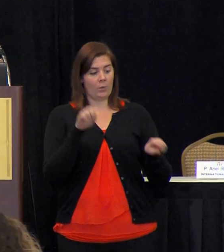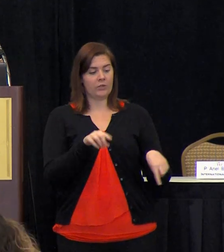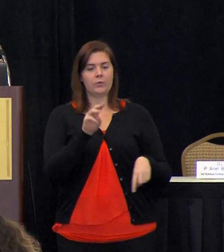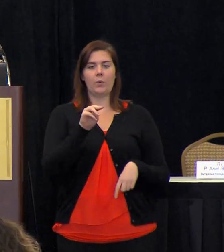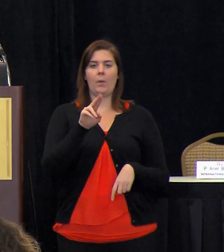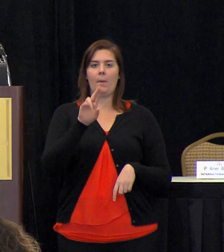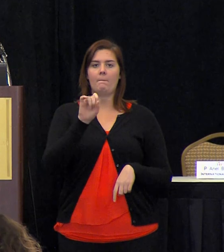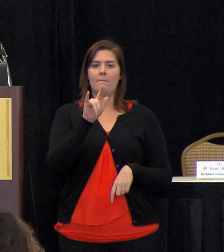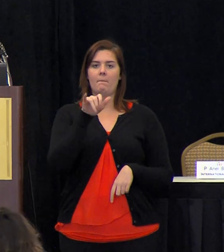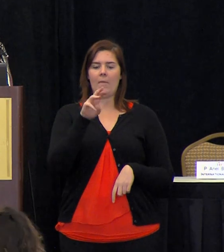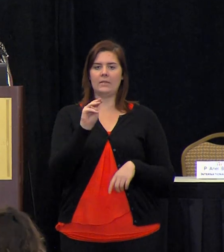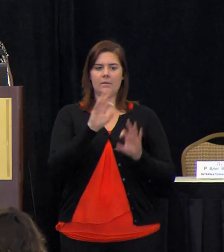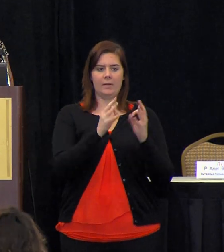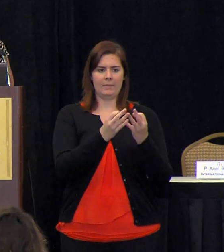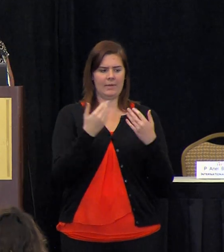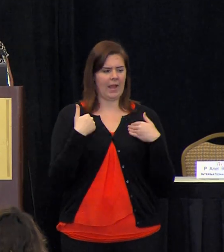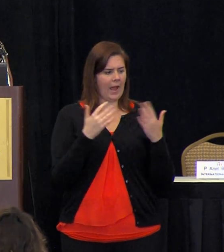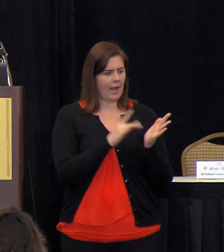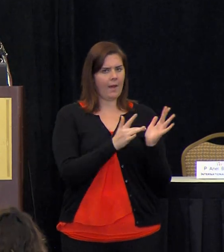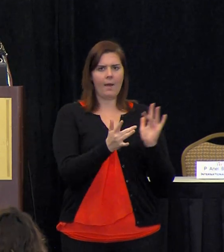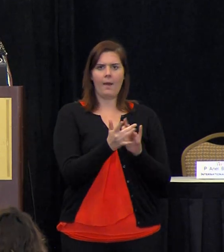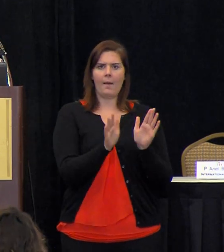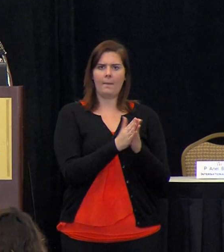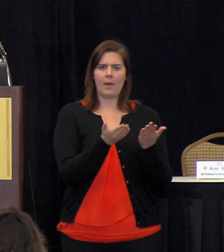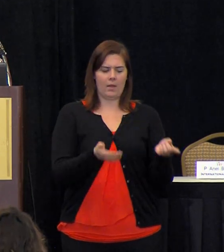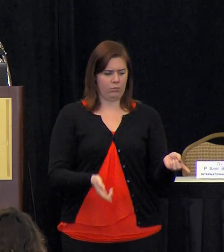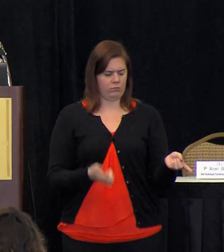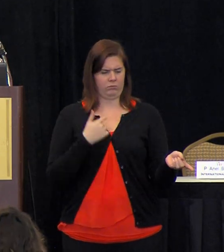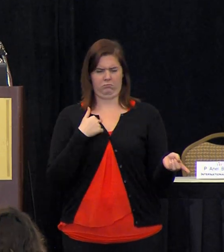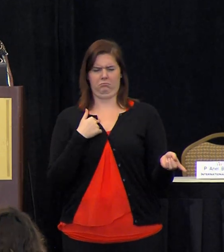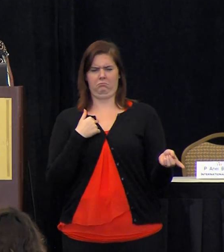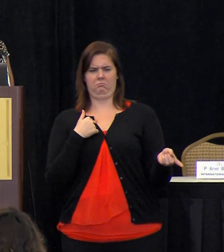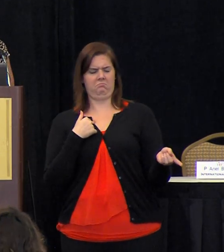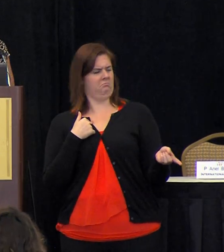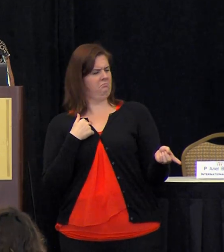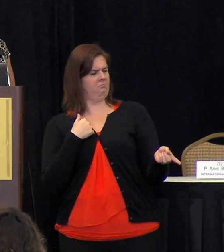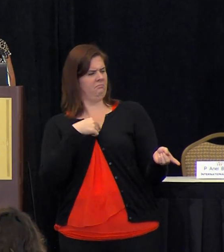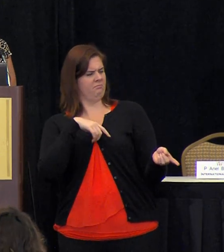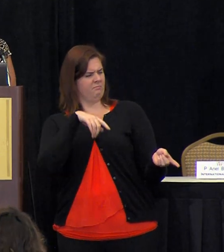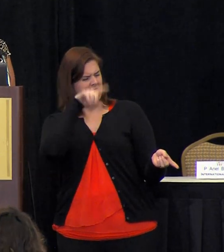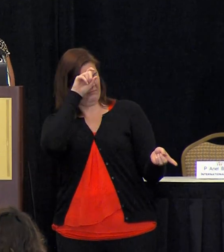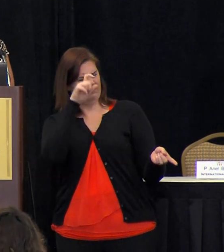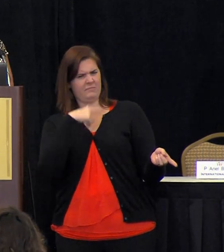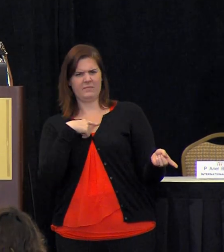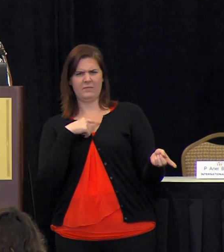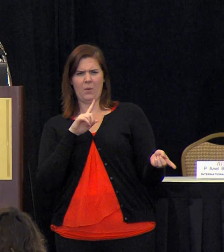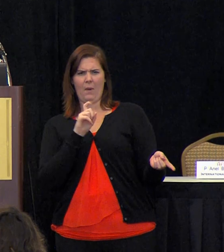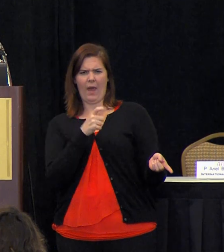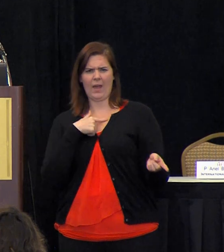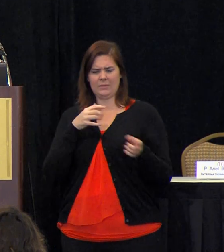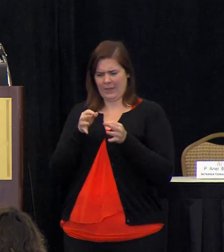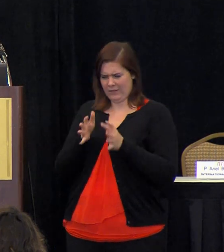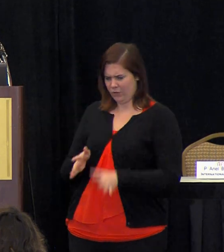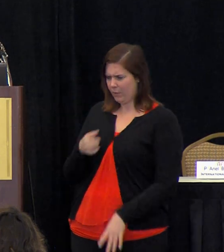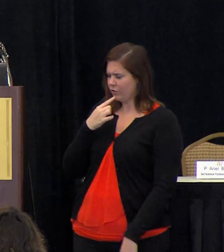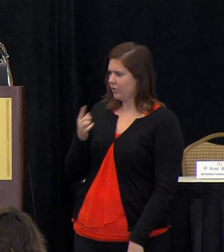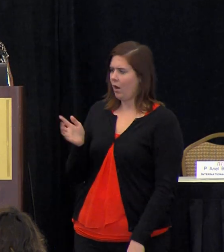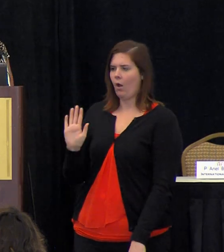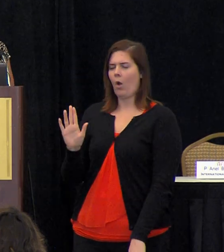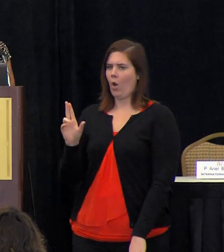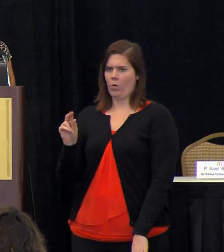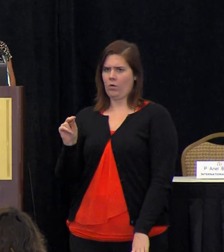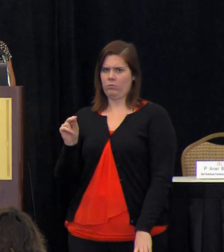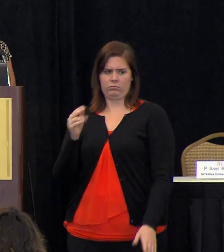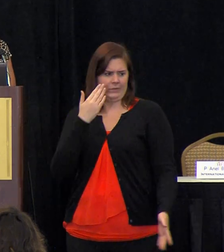family and they had a bible and and this just intrigued me to to no end i asked my interpreter and the interpreter said oh no